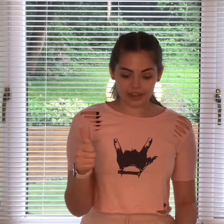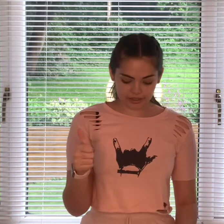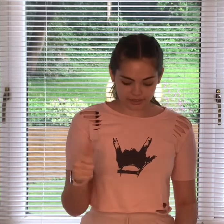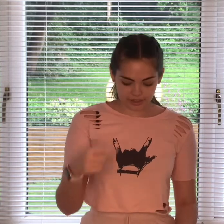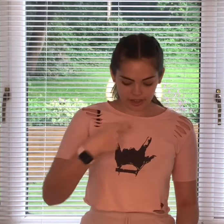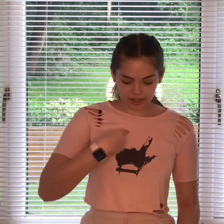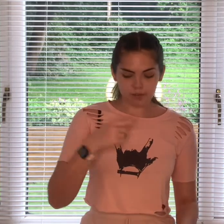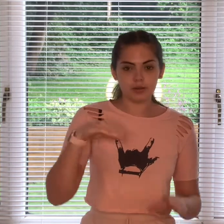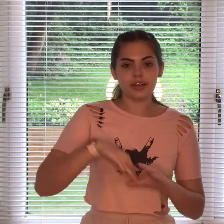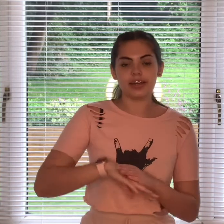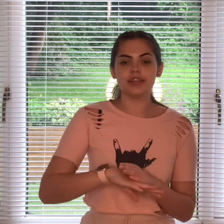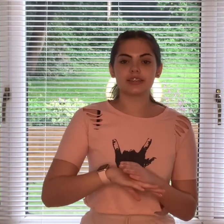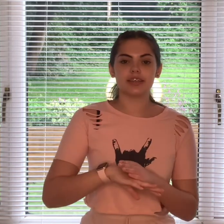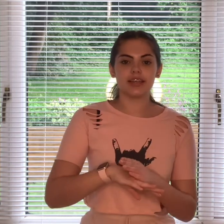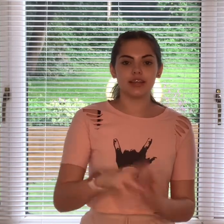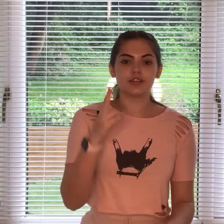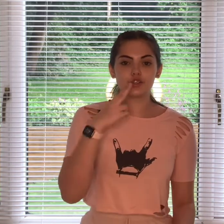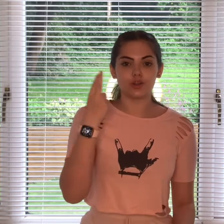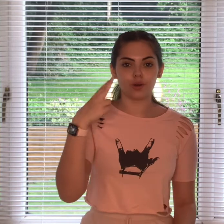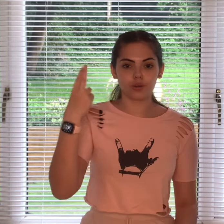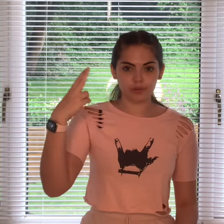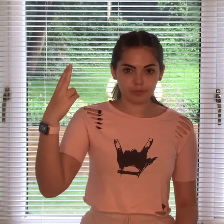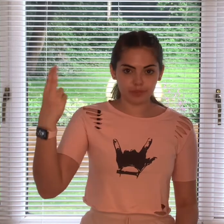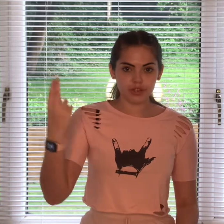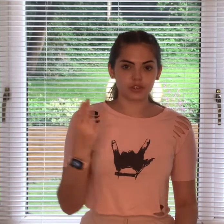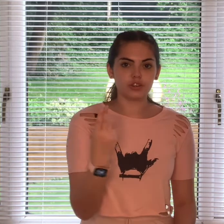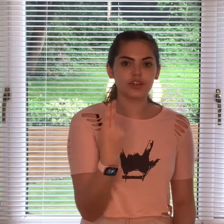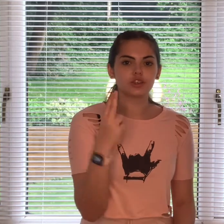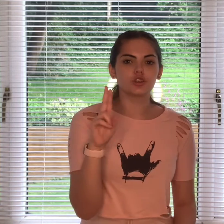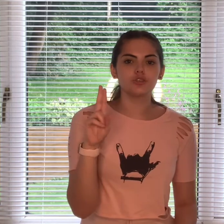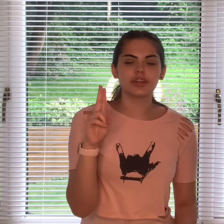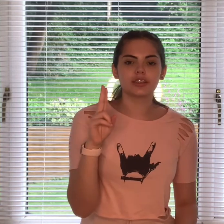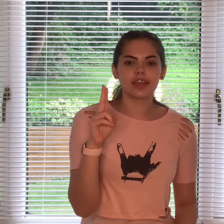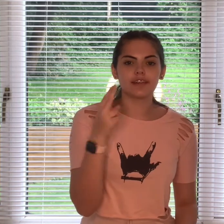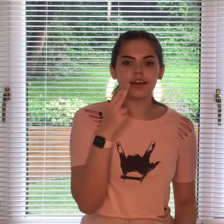I put it in a song so I